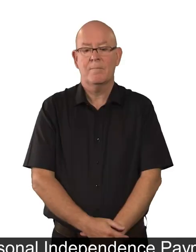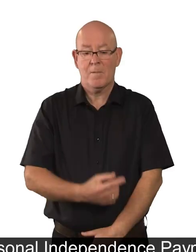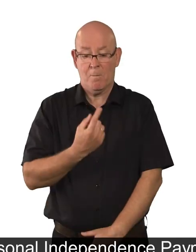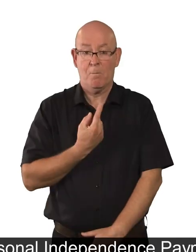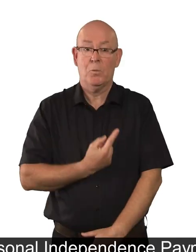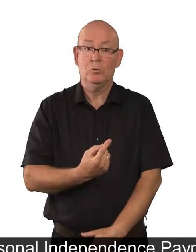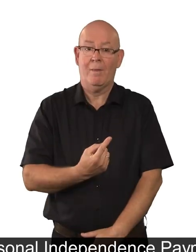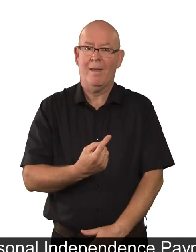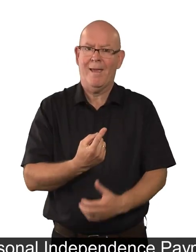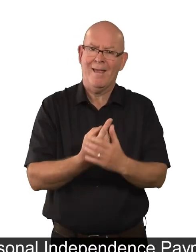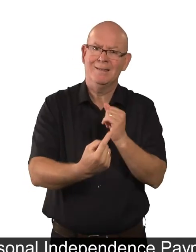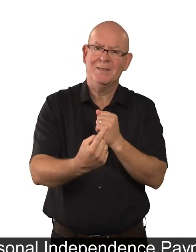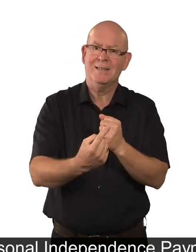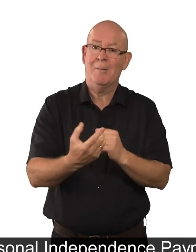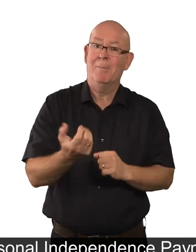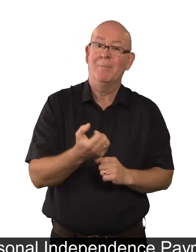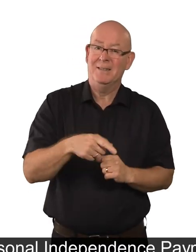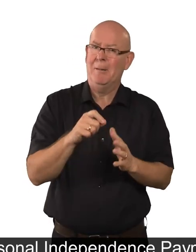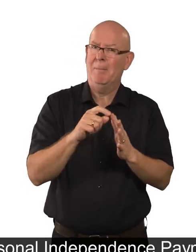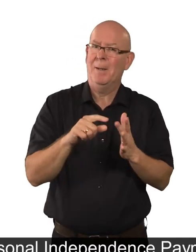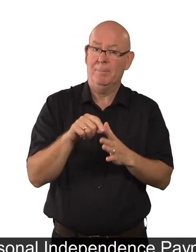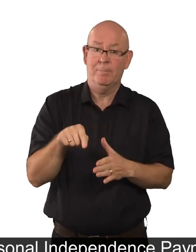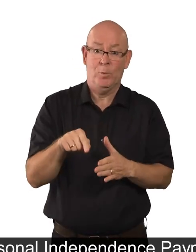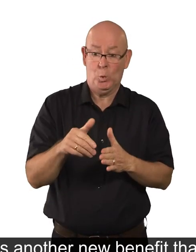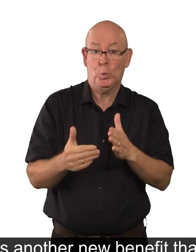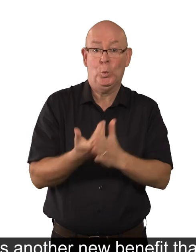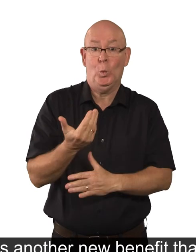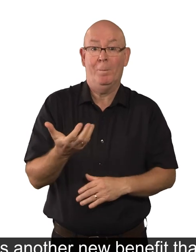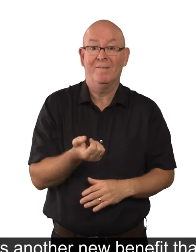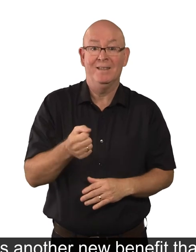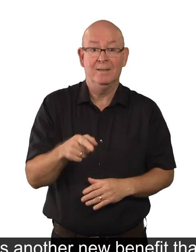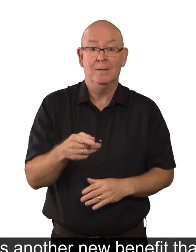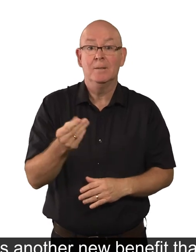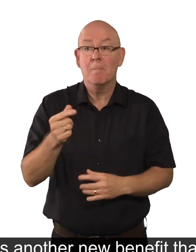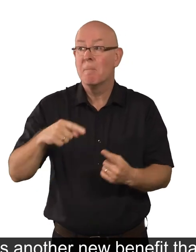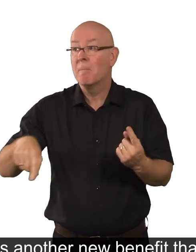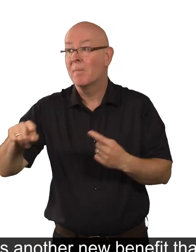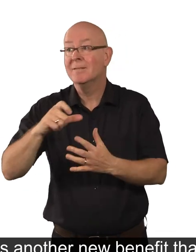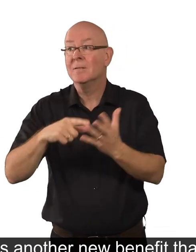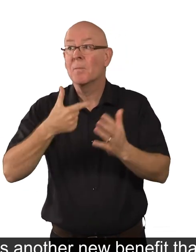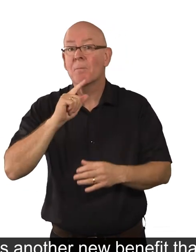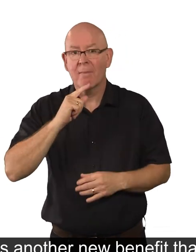Personal Independence Payment is another new benefit that some disabled people can get.